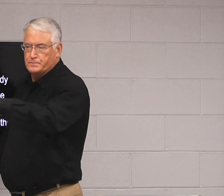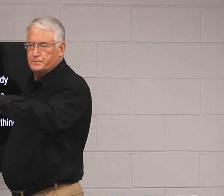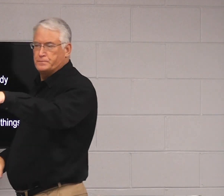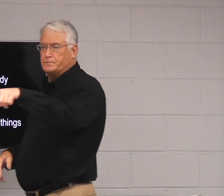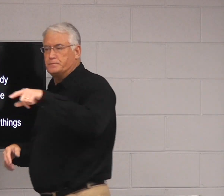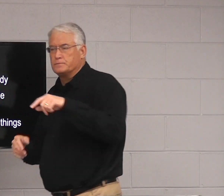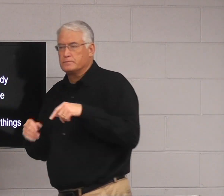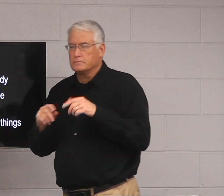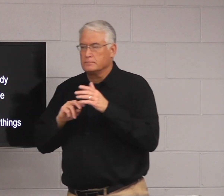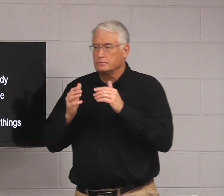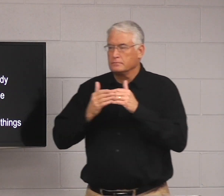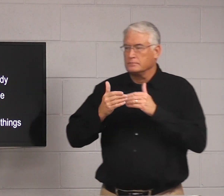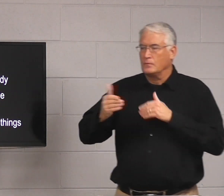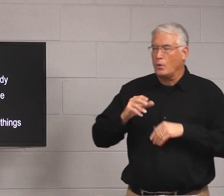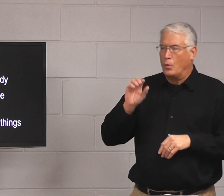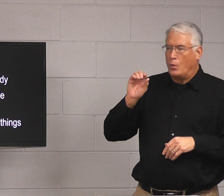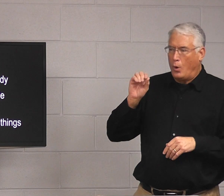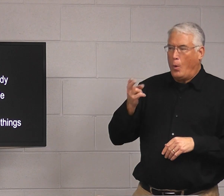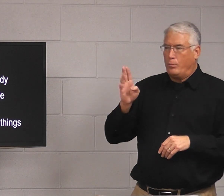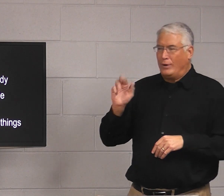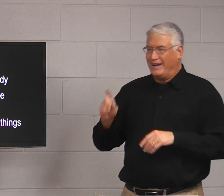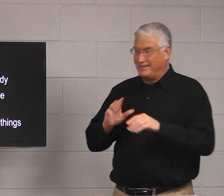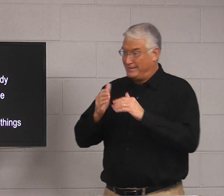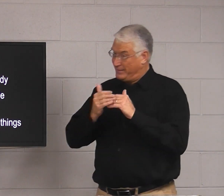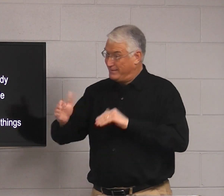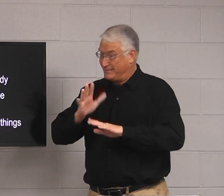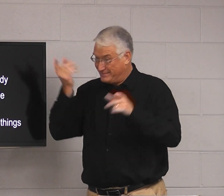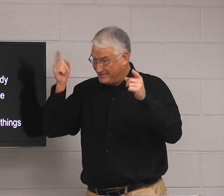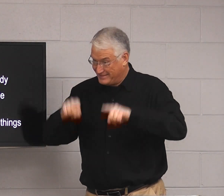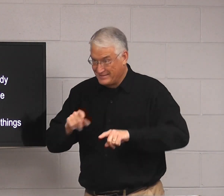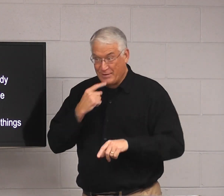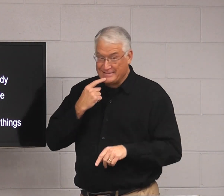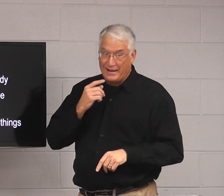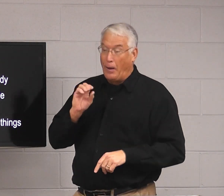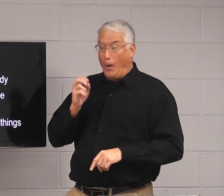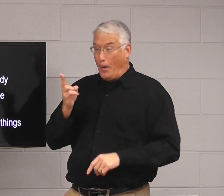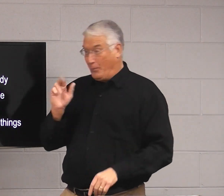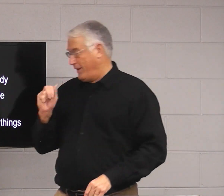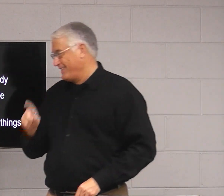conversation, no. Oh, Brad. Okay. So, going forward, I'm going to say, oh, Brad.